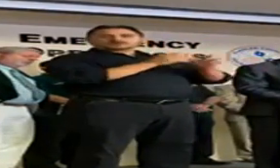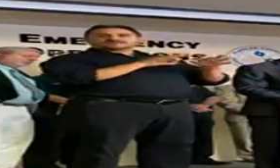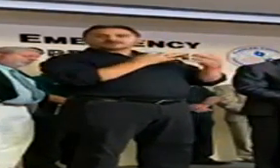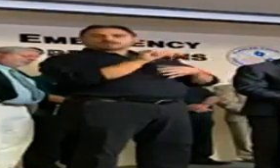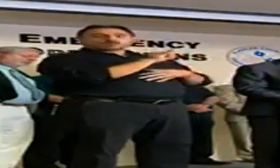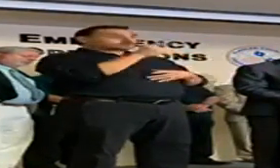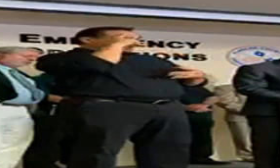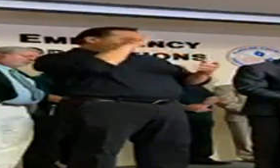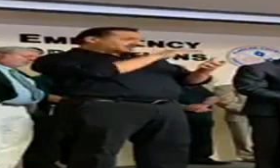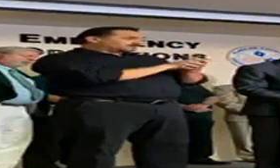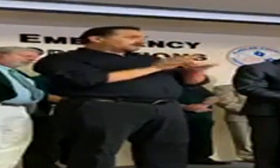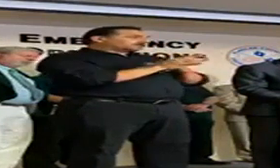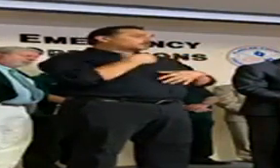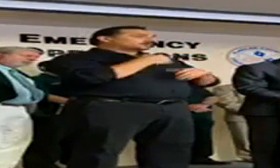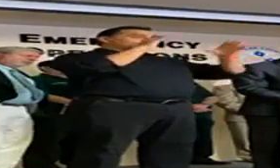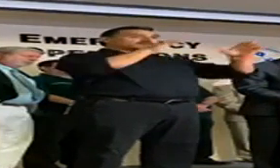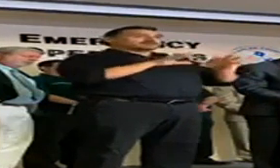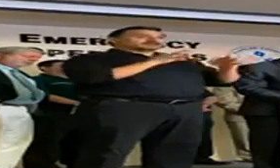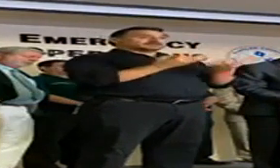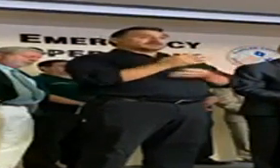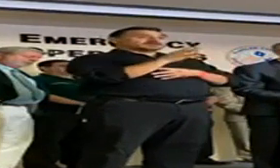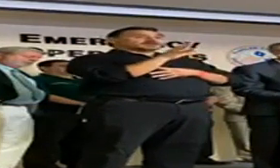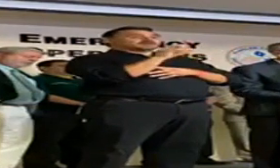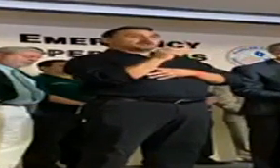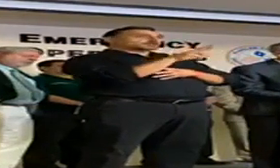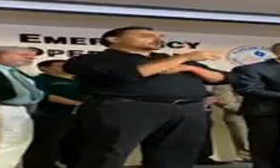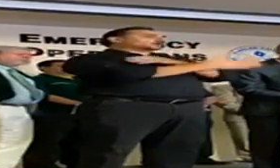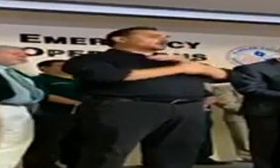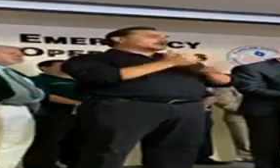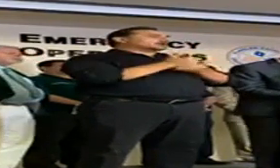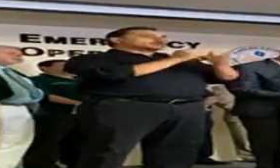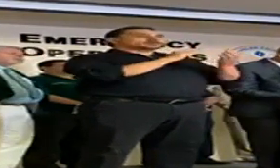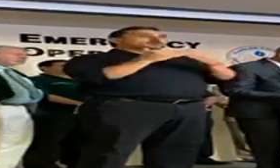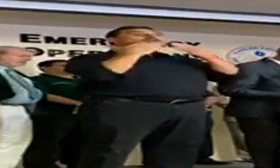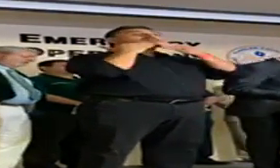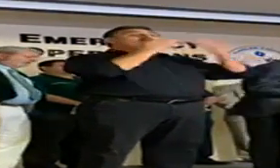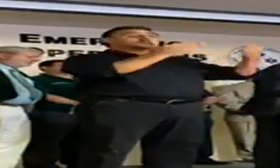also believe that we have a great team in Flagler County ready to help our community. Thank you.